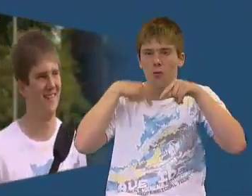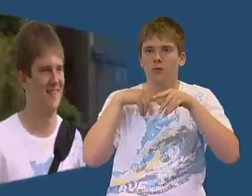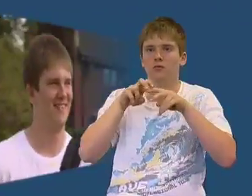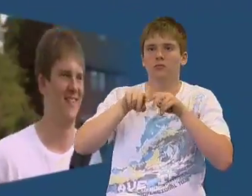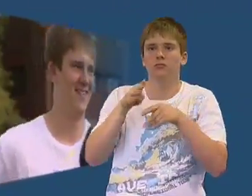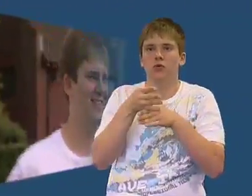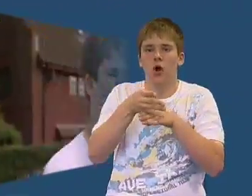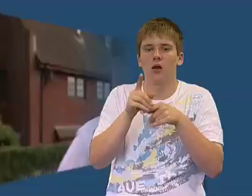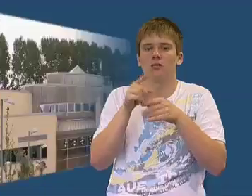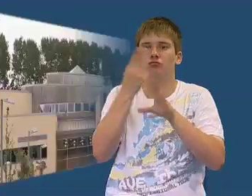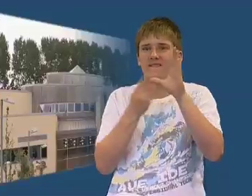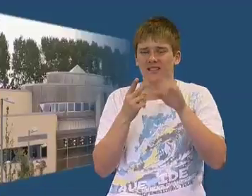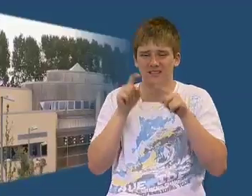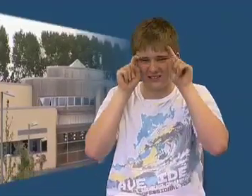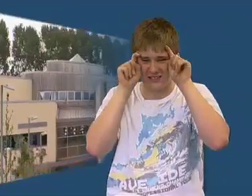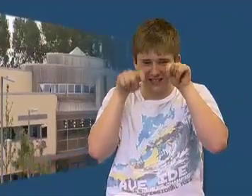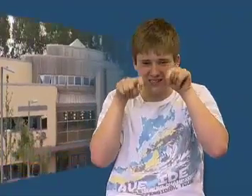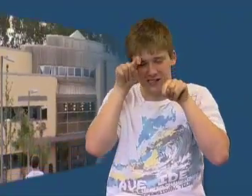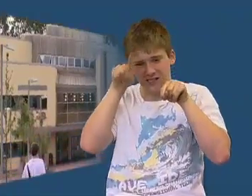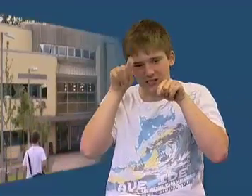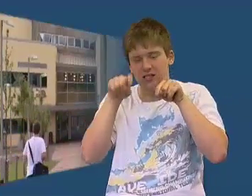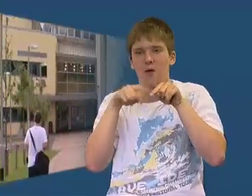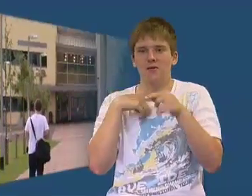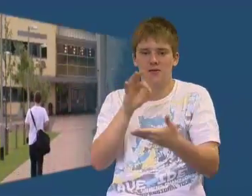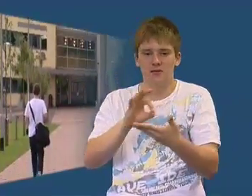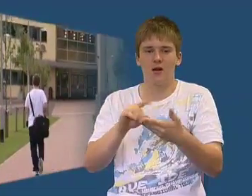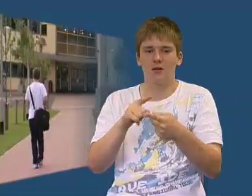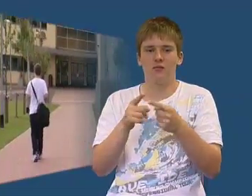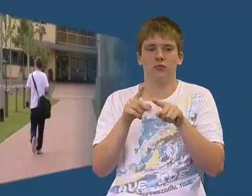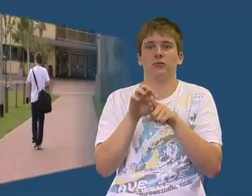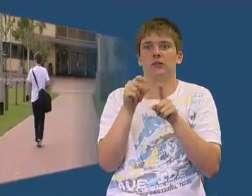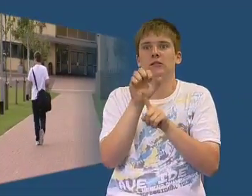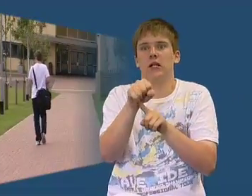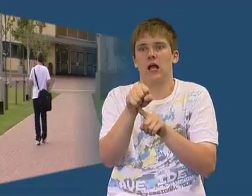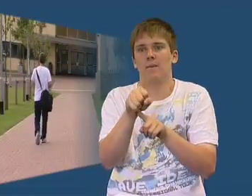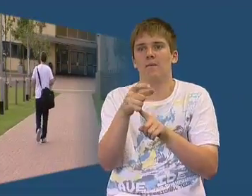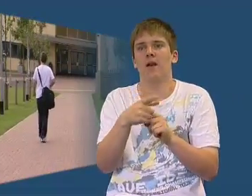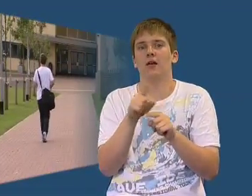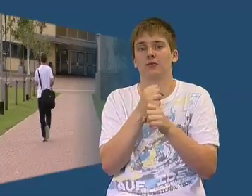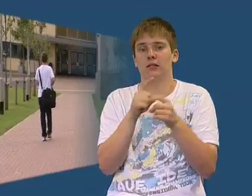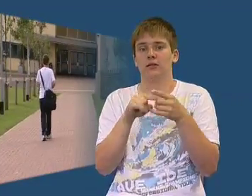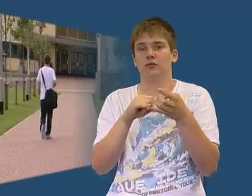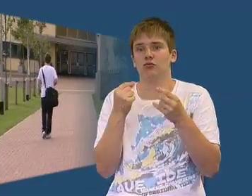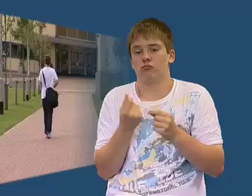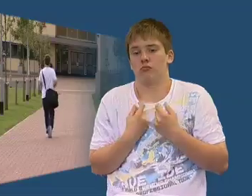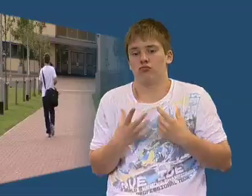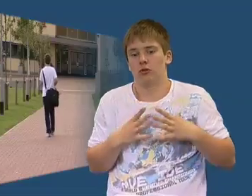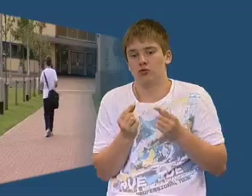Learning at ISCA was hard. It was hard work. The graphic design course was different, it it really stretched me. I had a lot of catching up to do, the